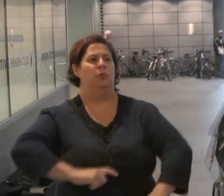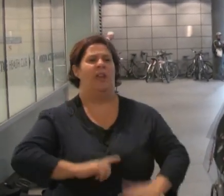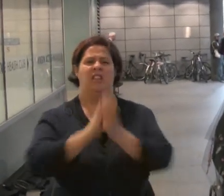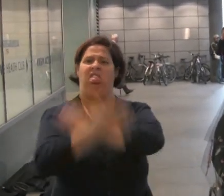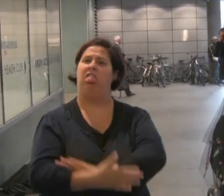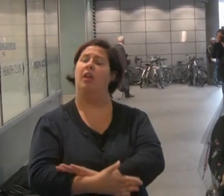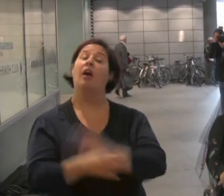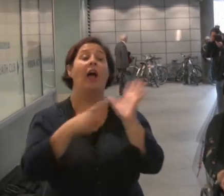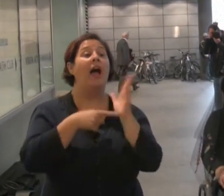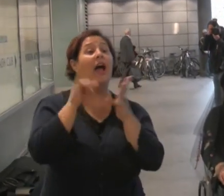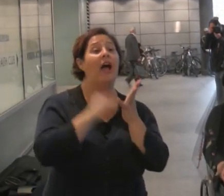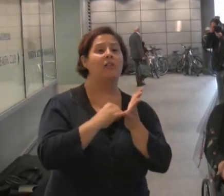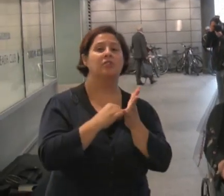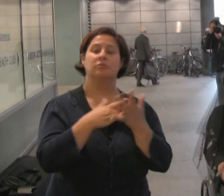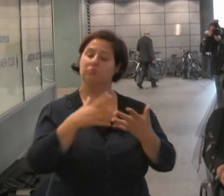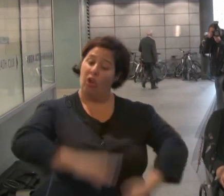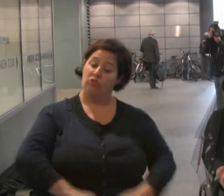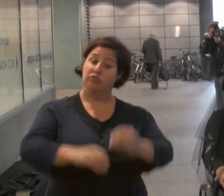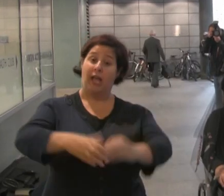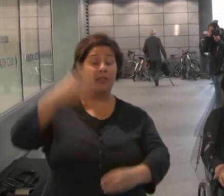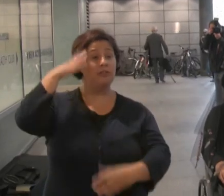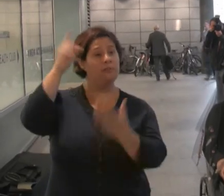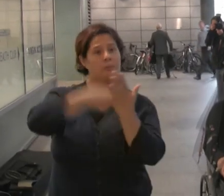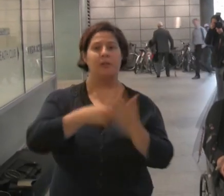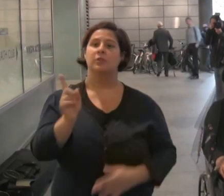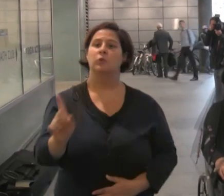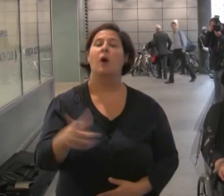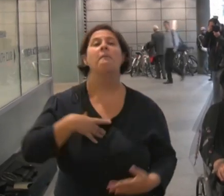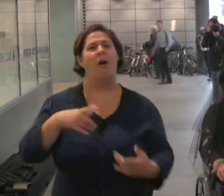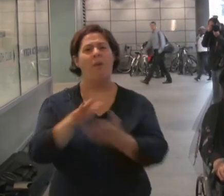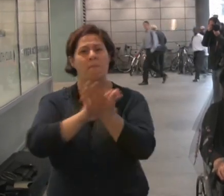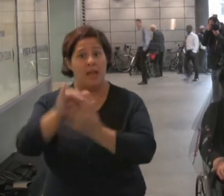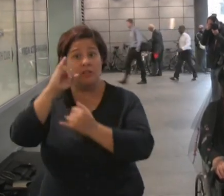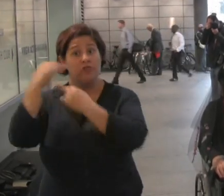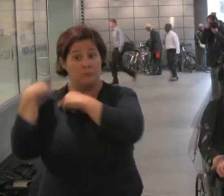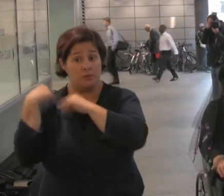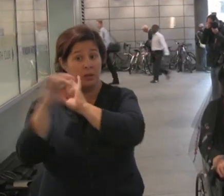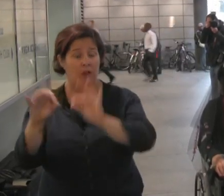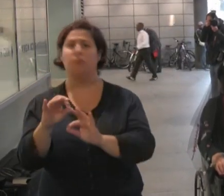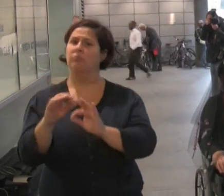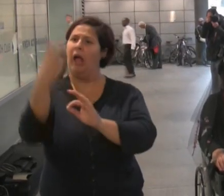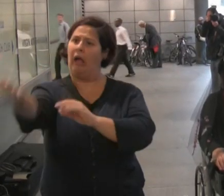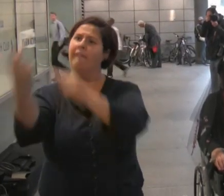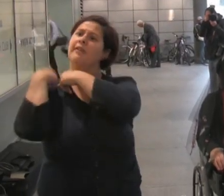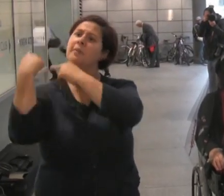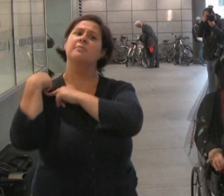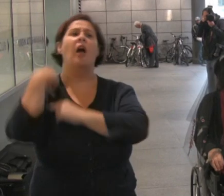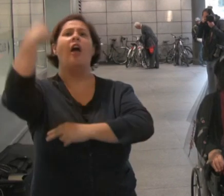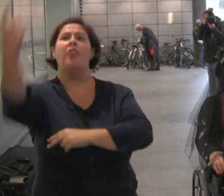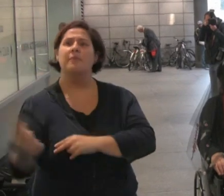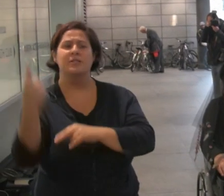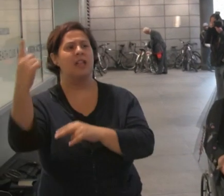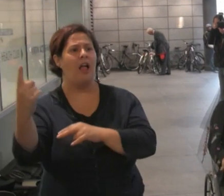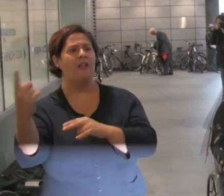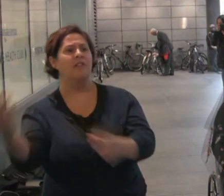Whilst Atos did not devise the government policies, it does not absolve them of responsibility. They are still the foot